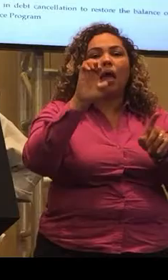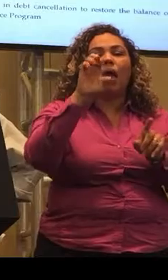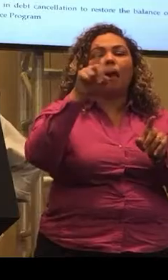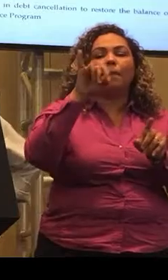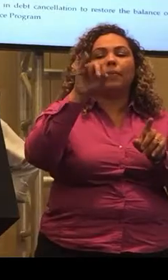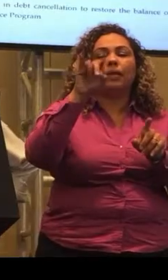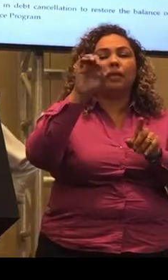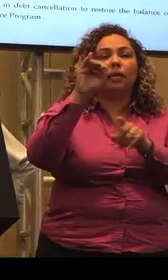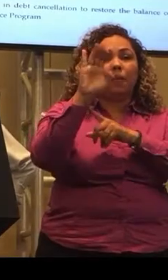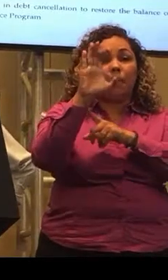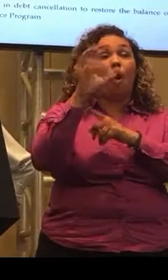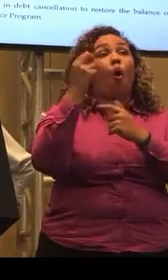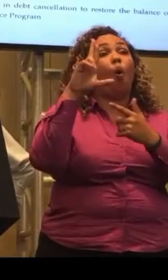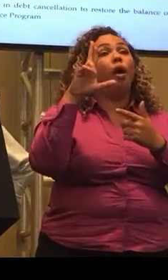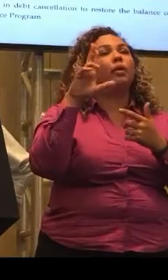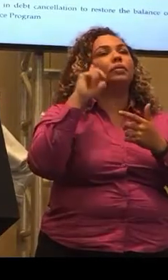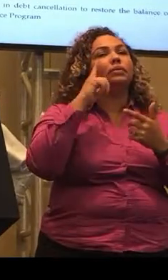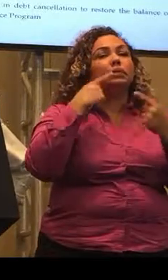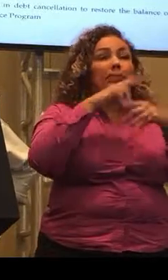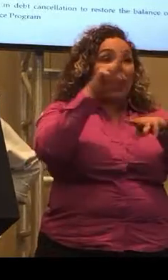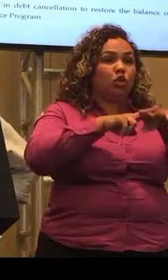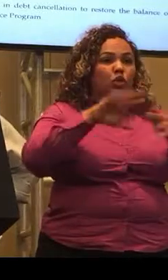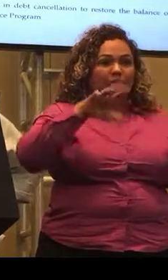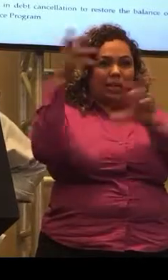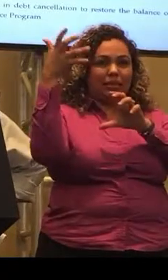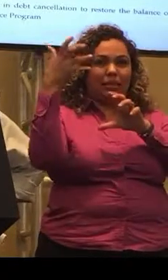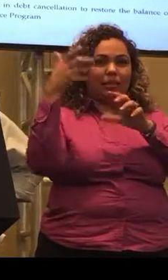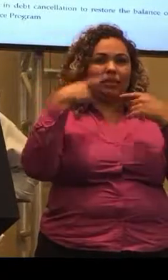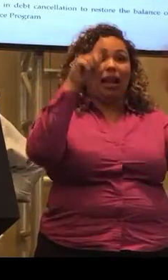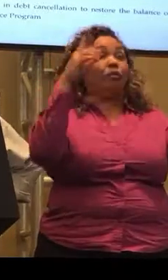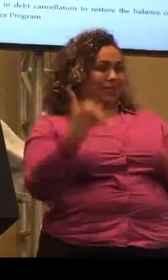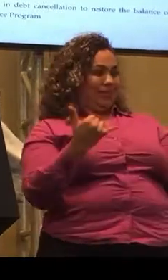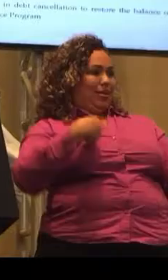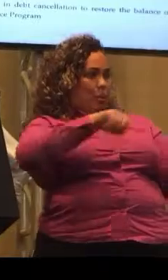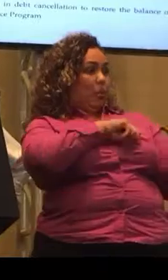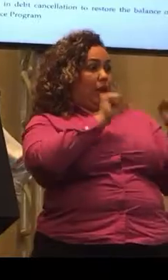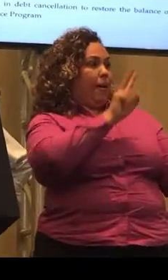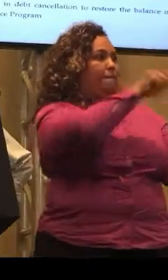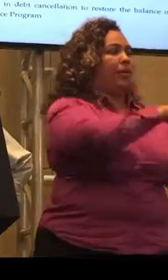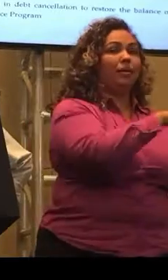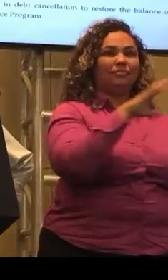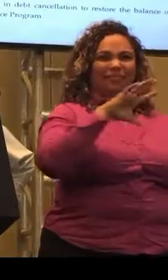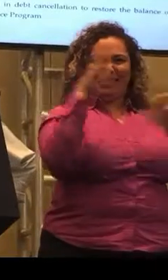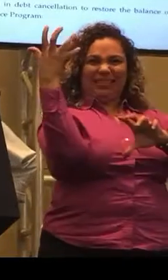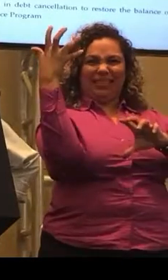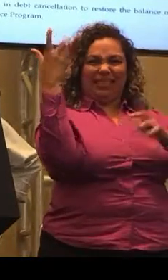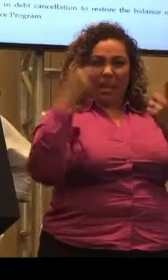or a natural disaster declaration. In this case, we already have it. So Puerto Rico can't apply because of the disaster